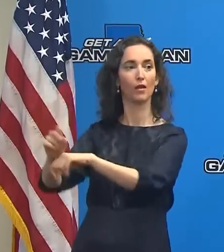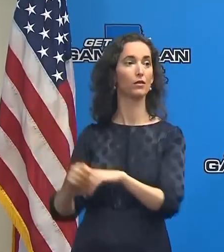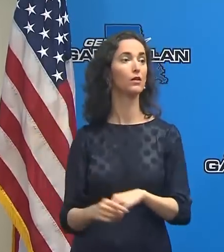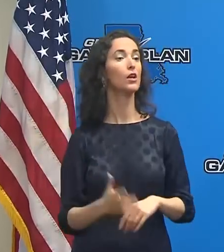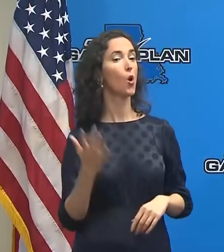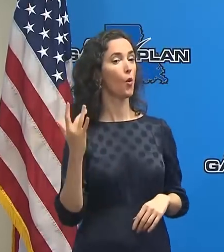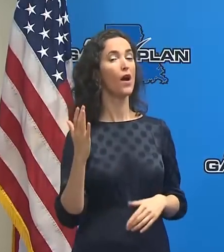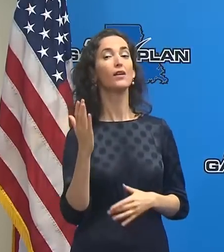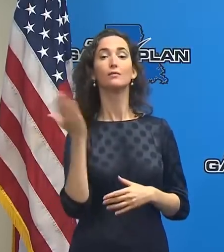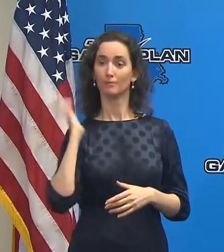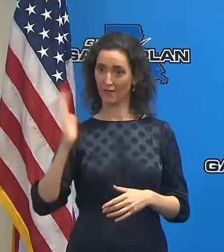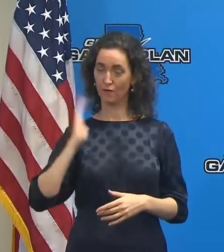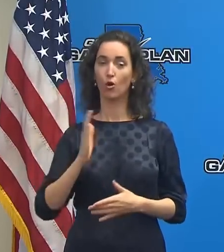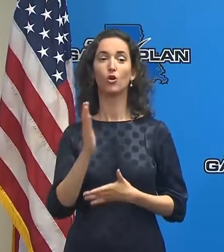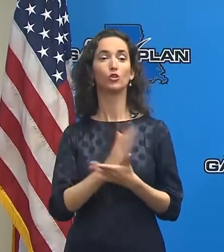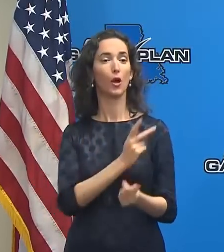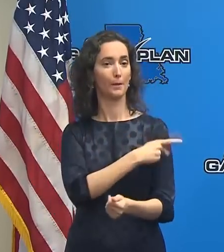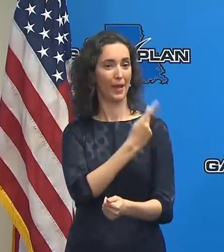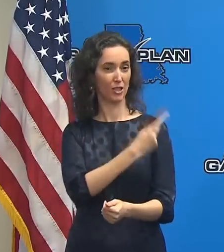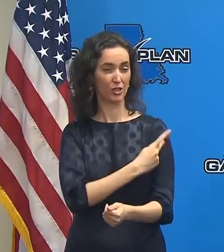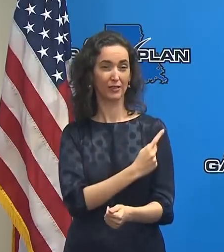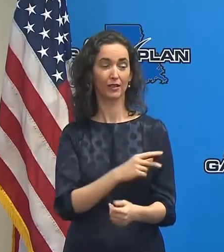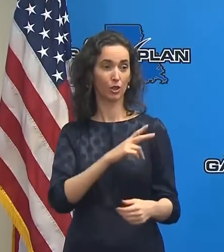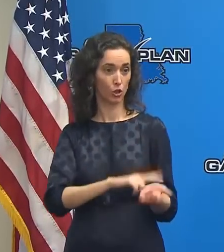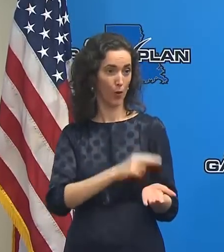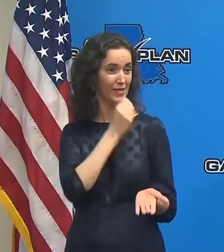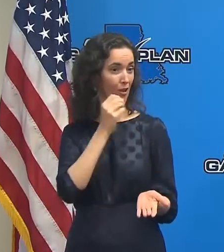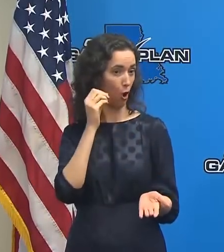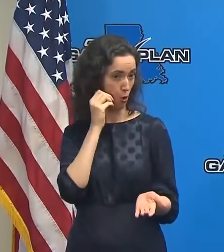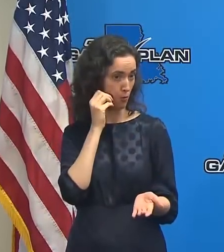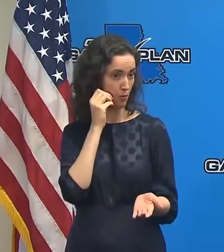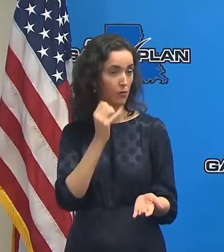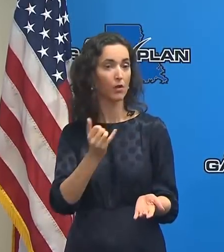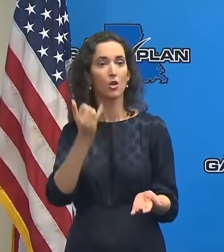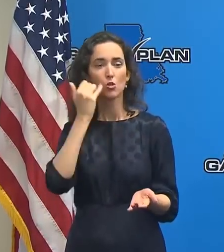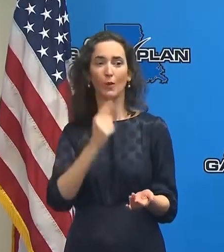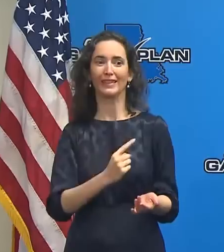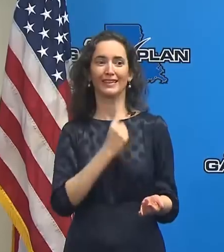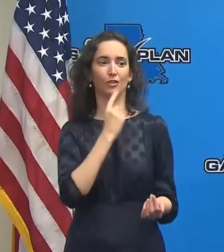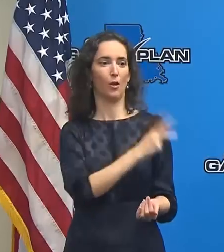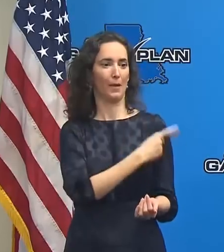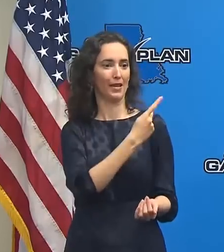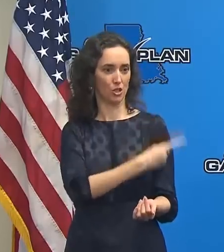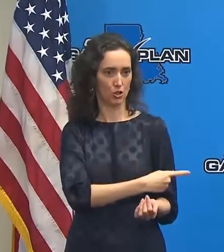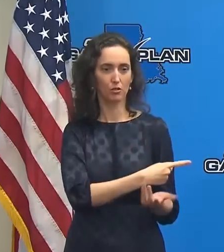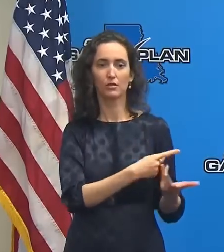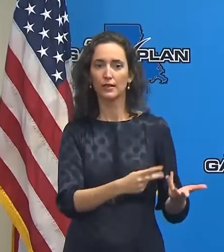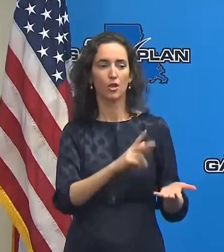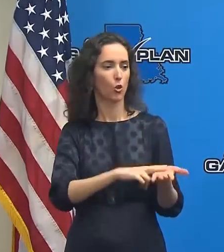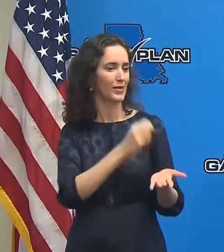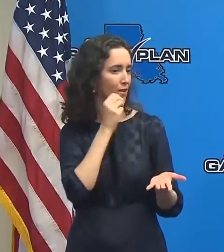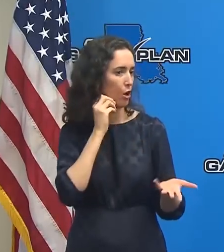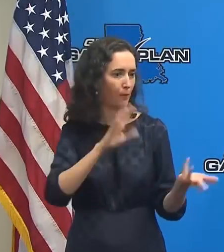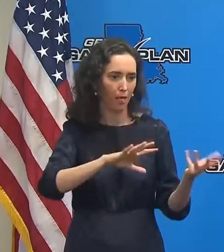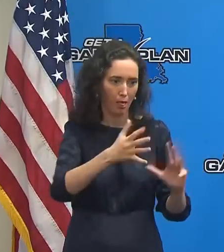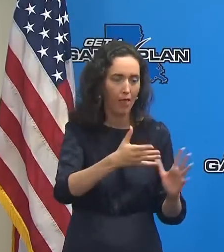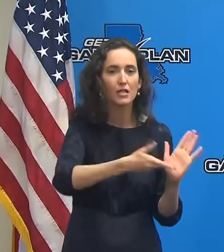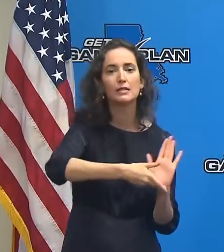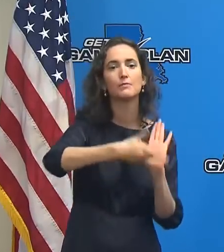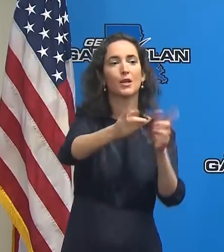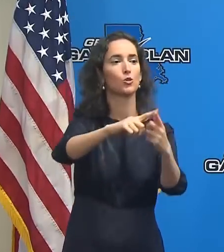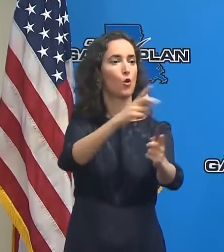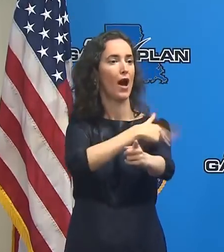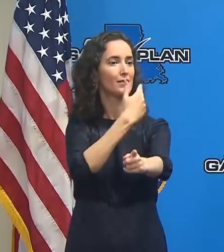acute patients in nursing homes might end up in a hospital if something like this happens where the hospitals don't have room for them either. So the the